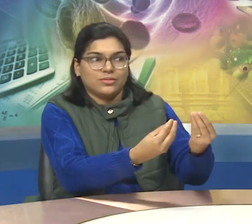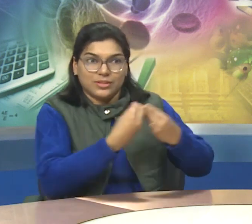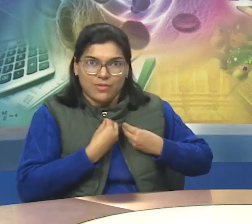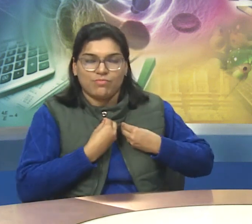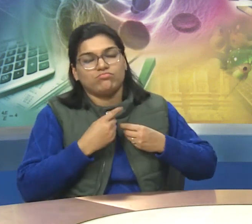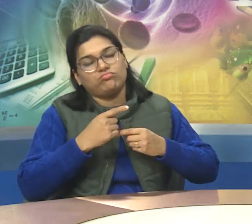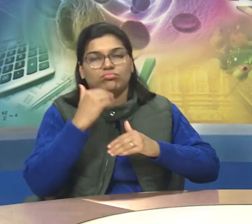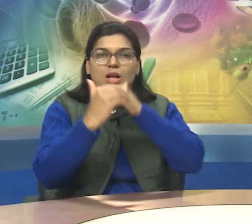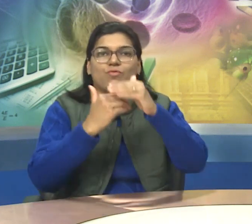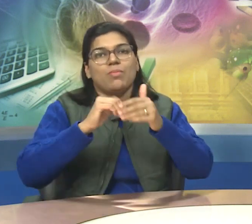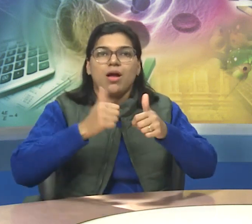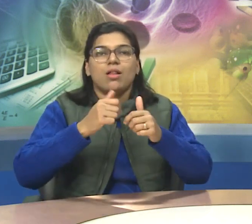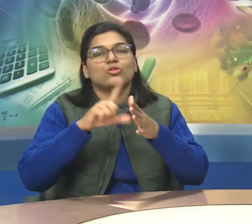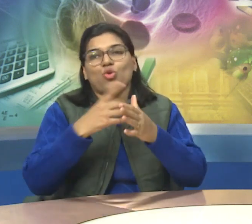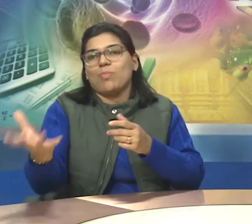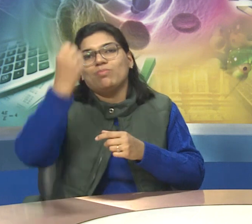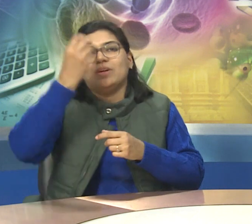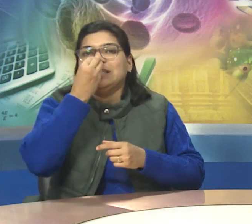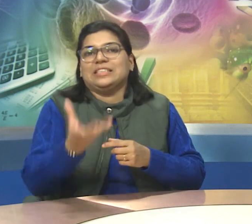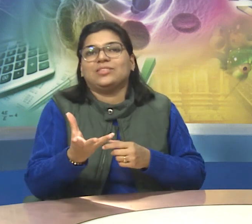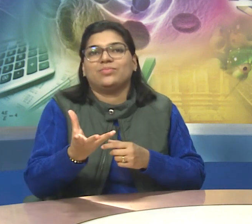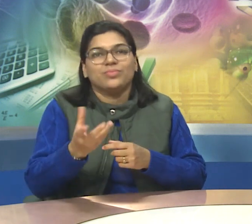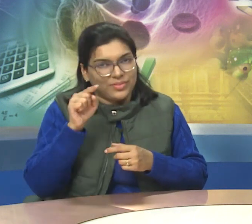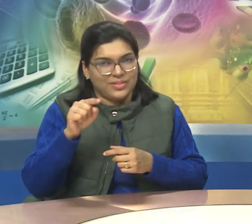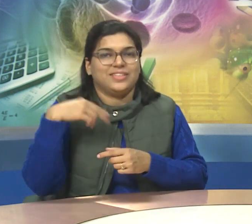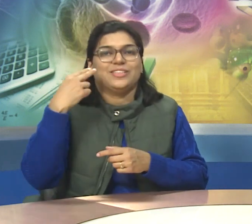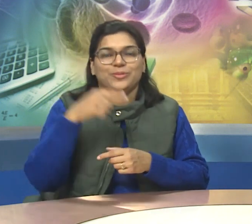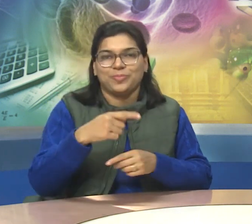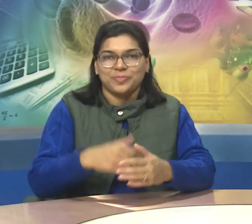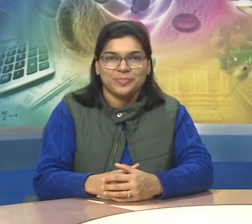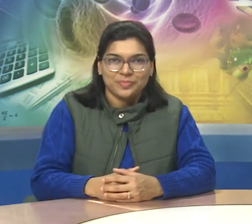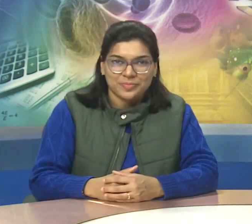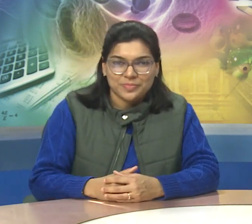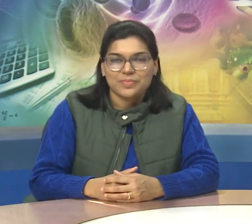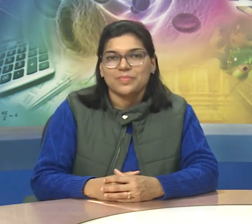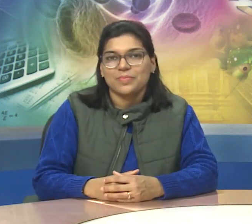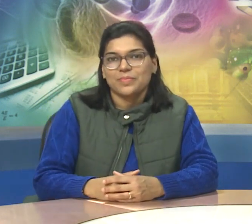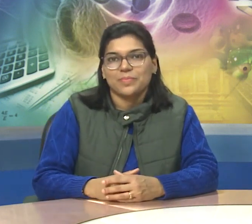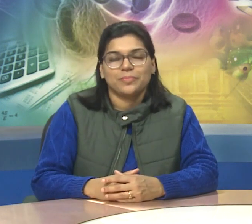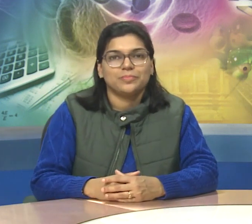to earn his or her living.